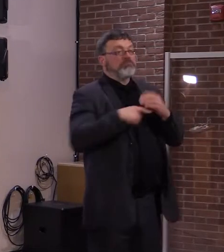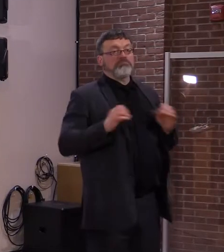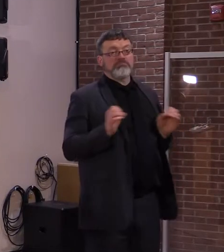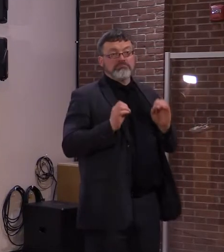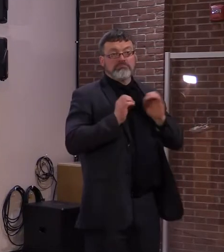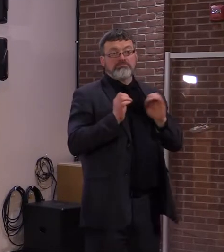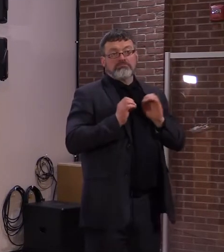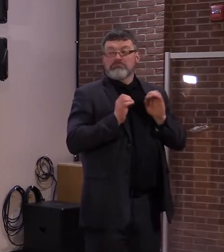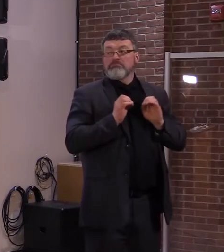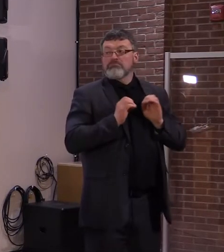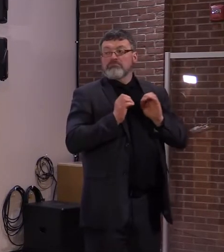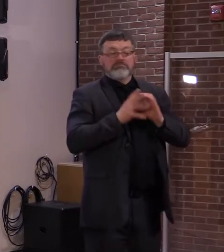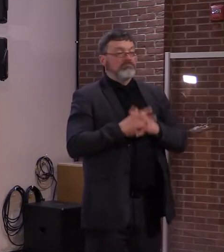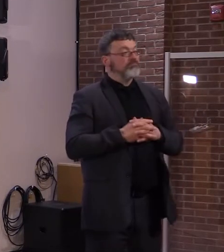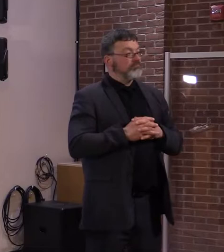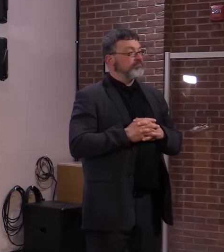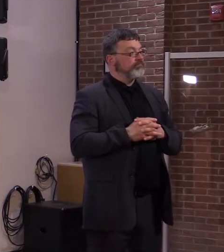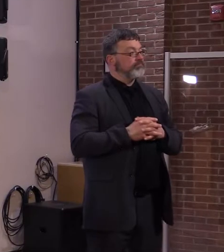they decide.